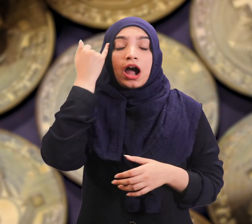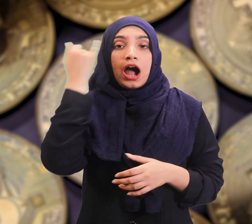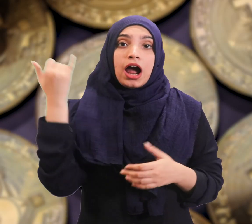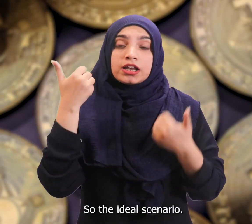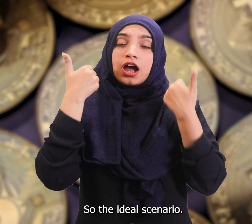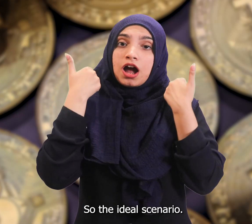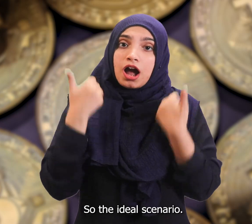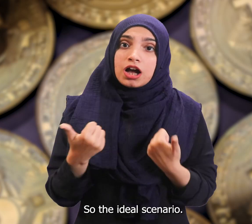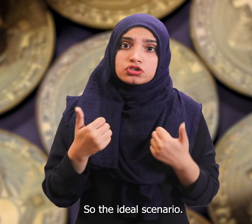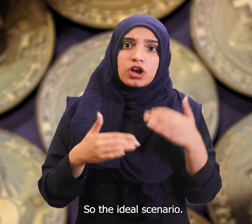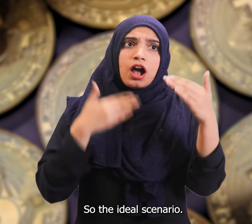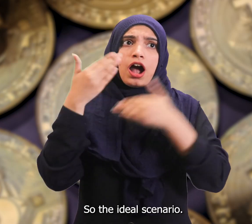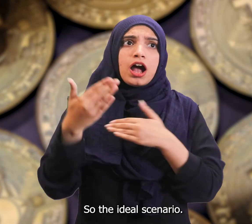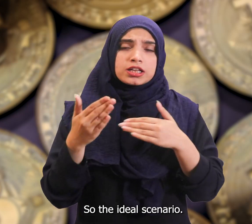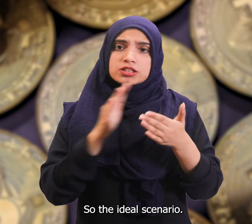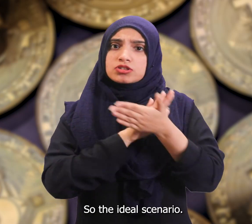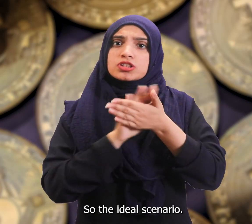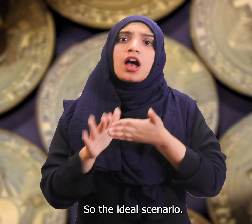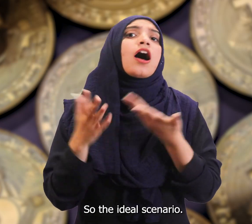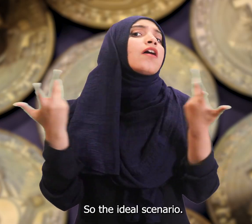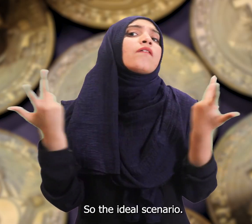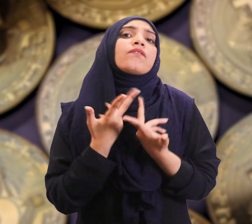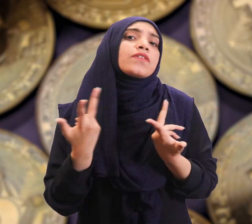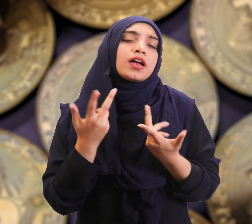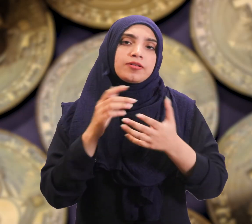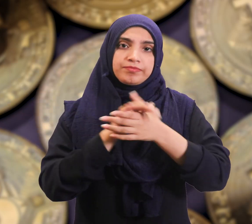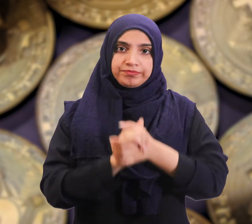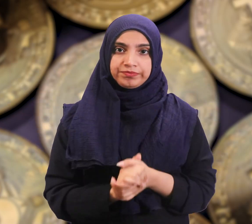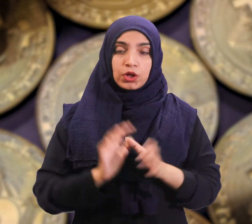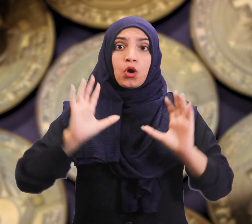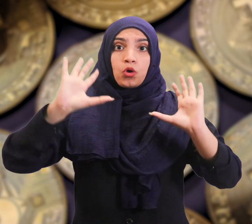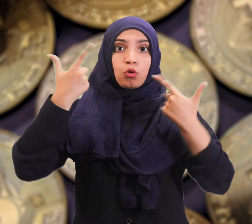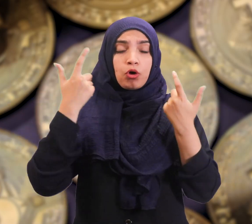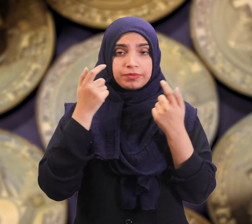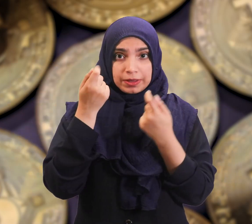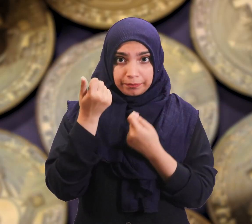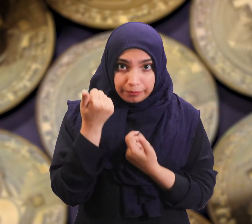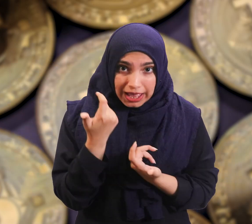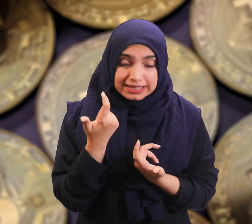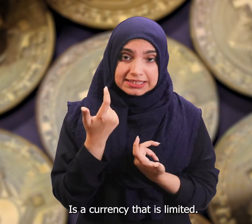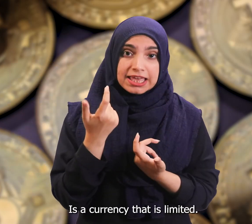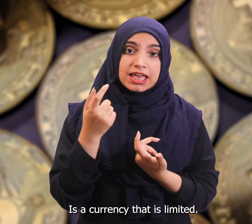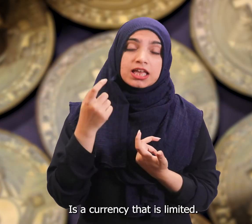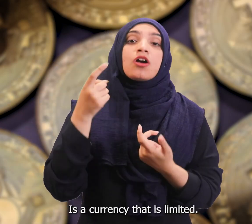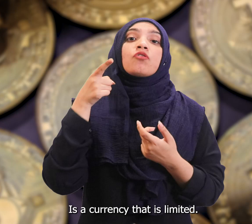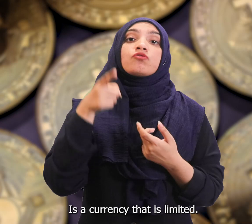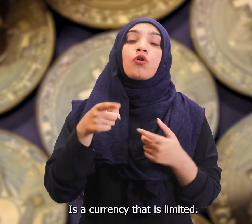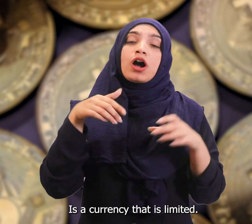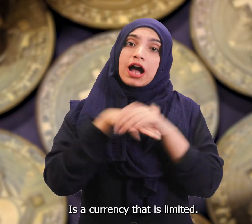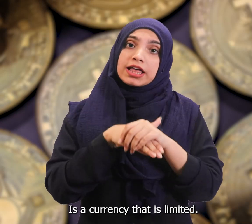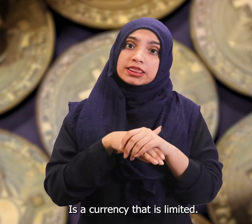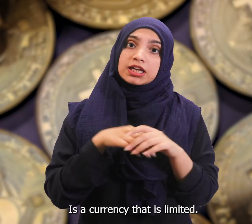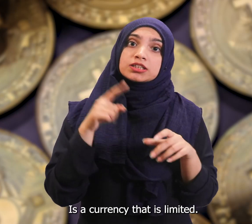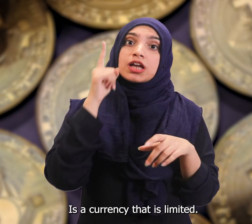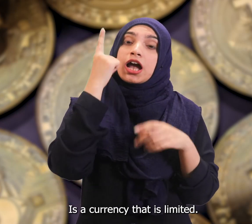So, the ideal scenario is a currency that is limited,